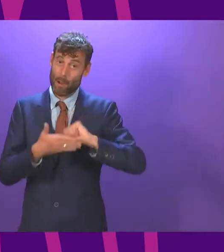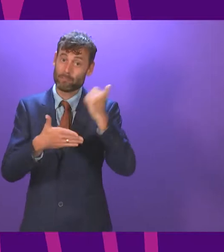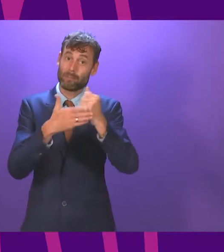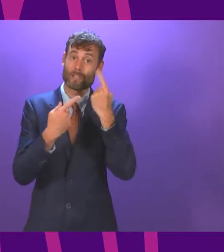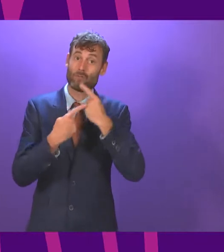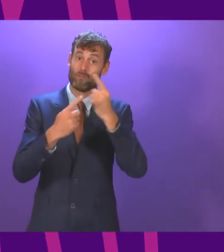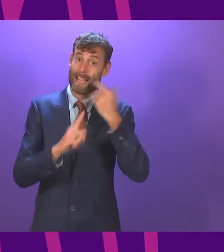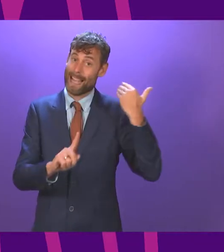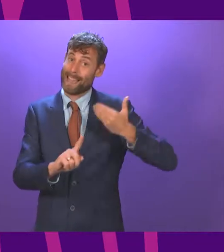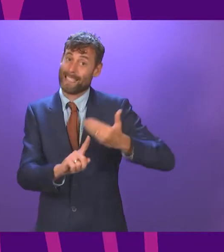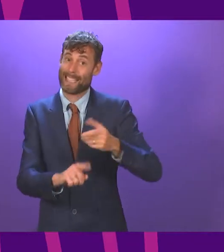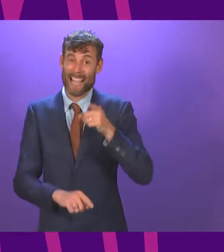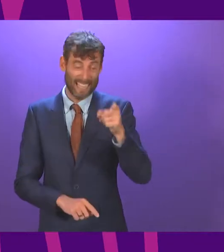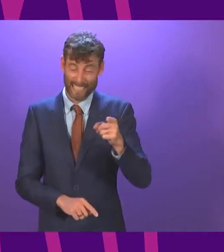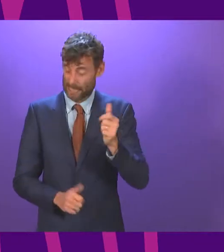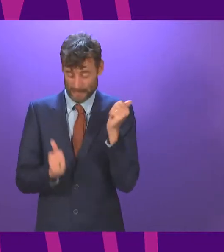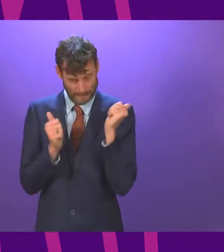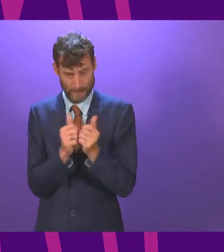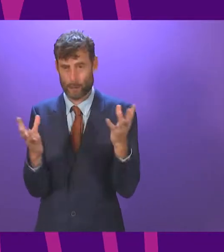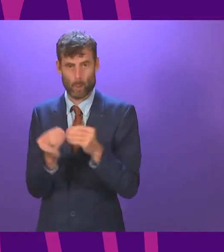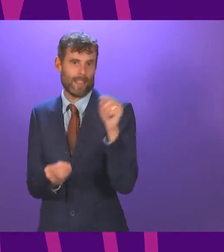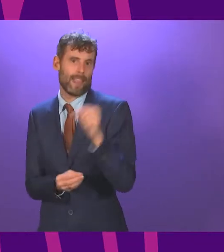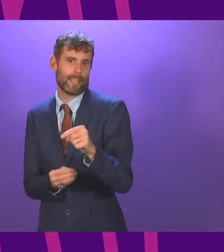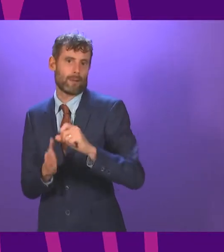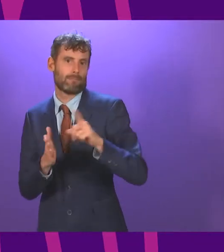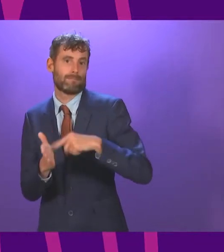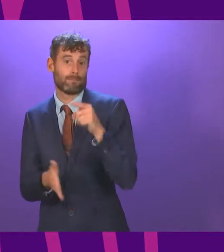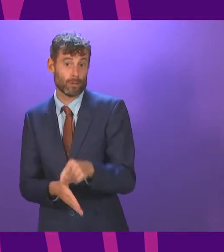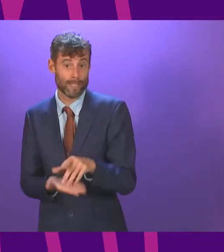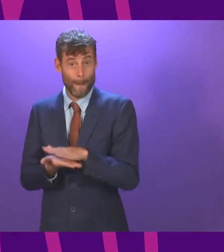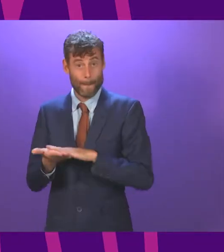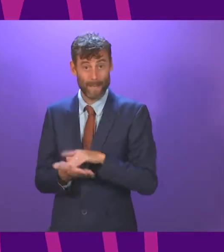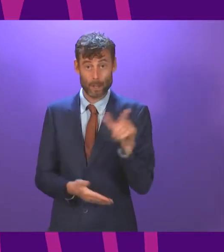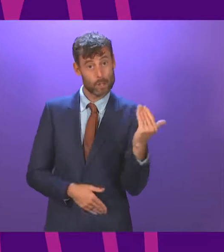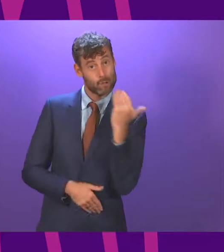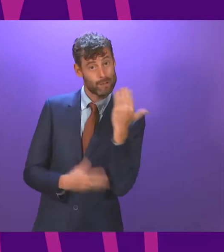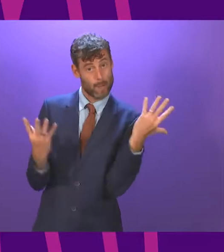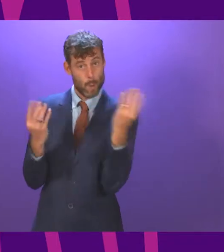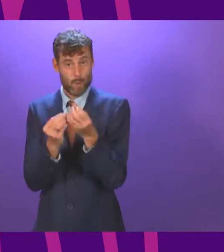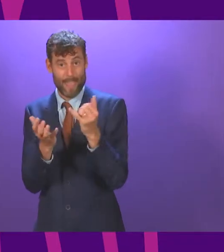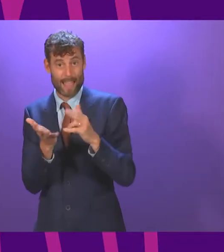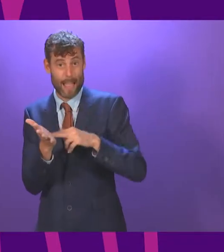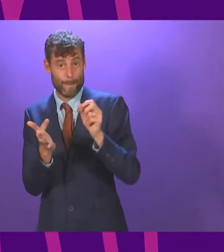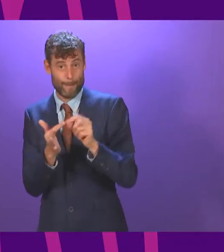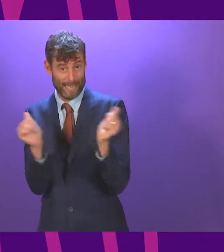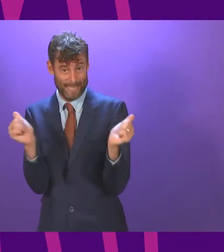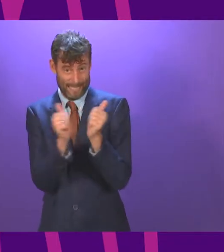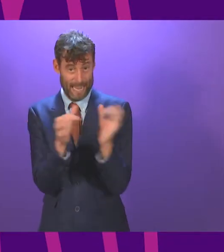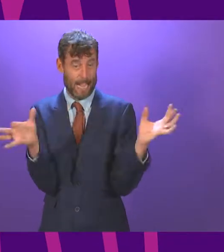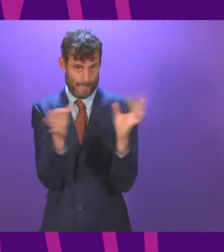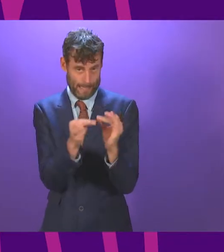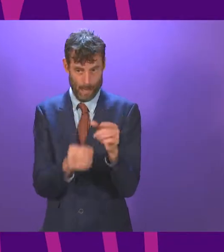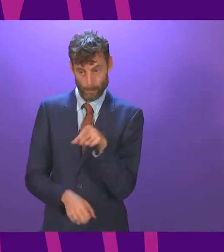he has never done condemning it. Will this vital project be sacrificed on the altar of the SP Green Deal or will it be allowed to proceed?